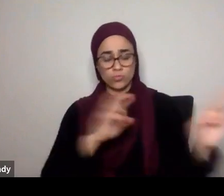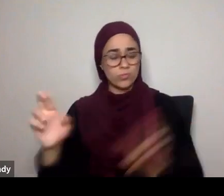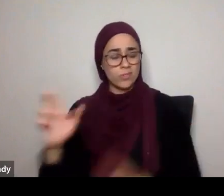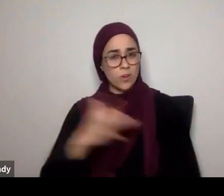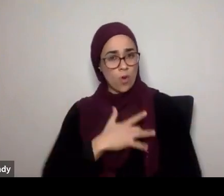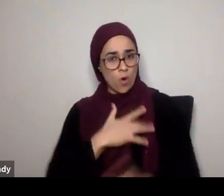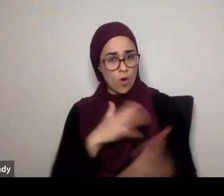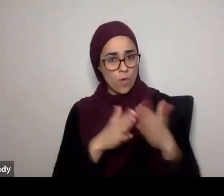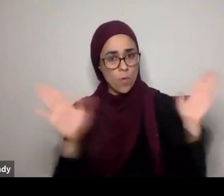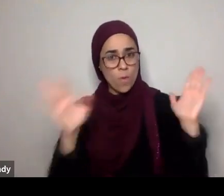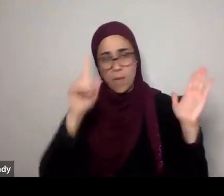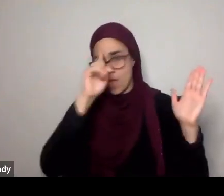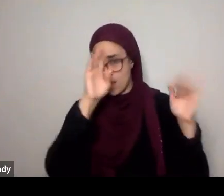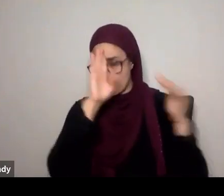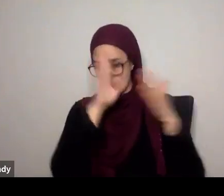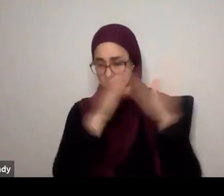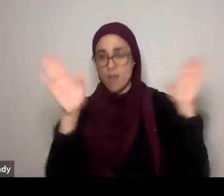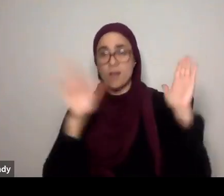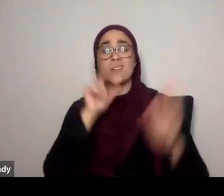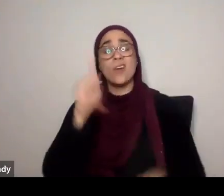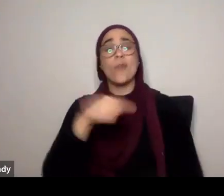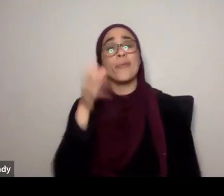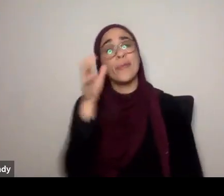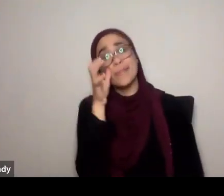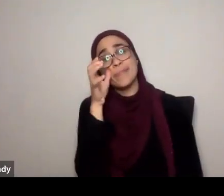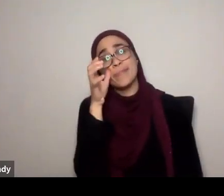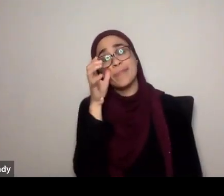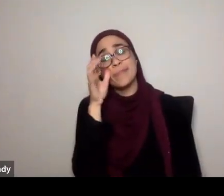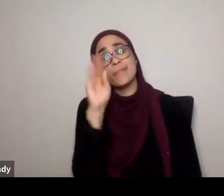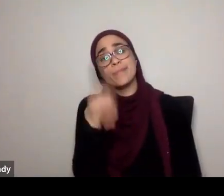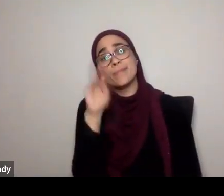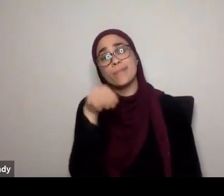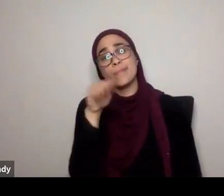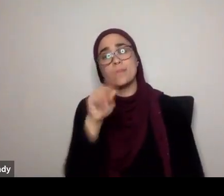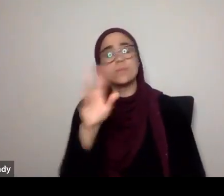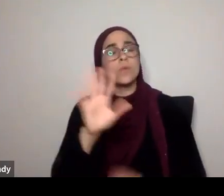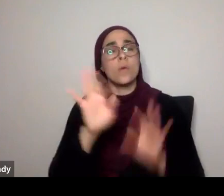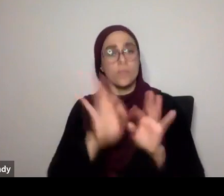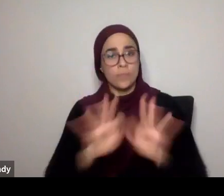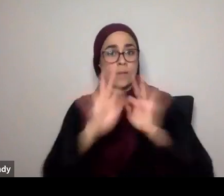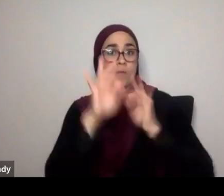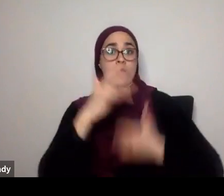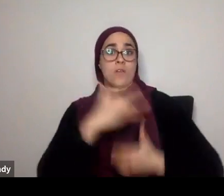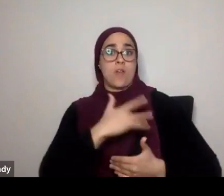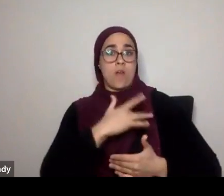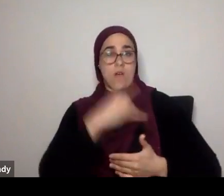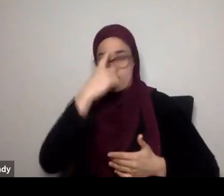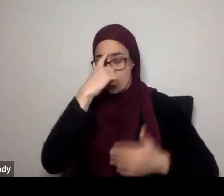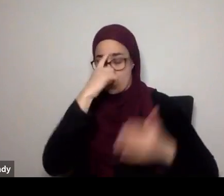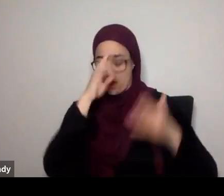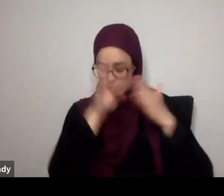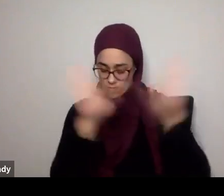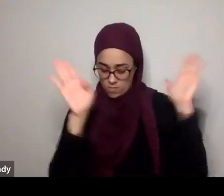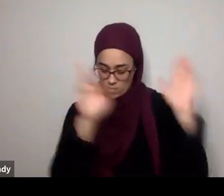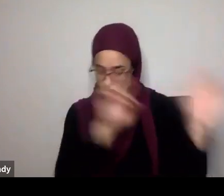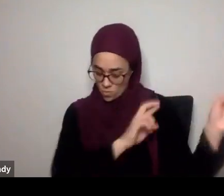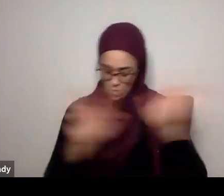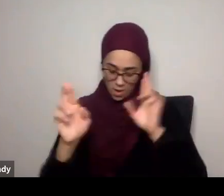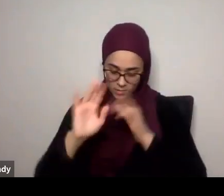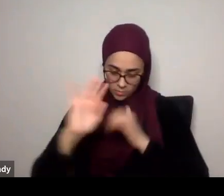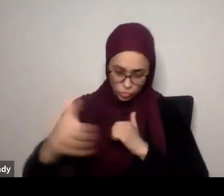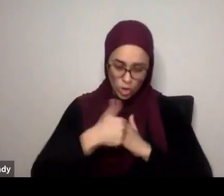so they're not just listening, with the intention of, responding, they're listening with the intention of, challenging their assumptions, challenging their